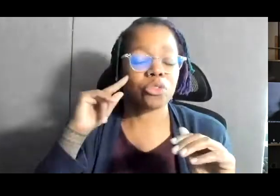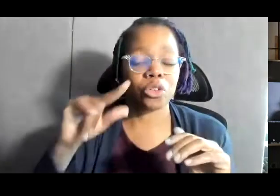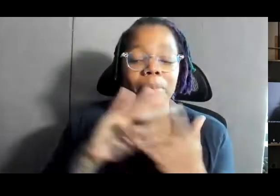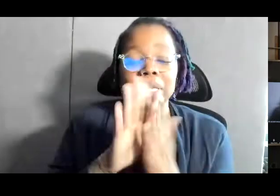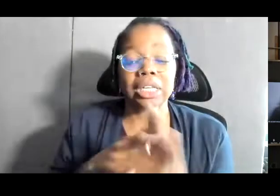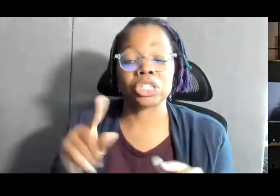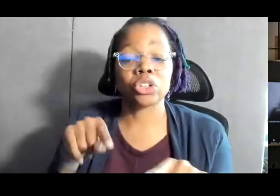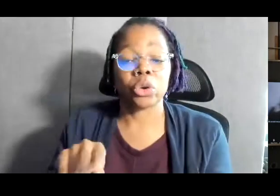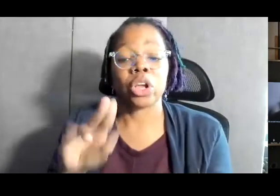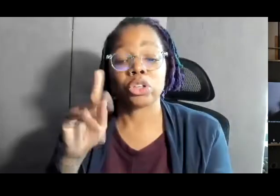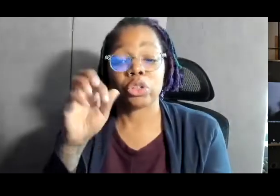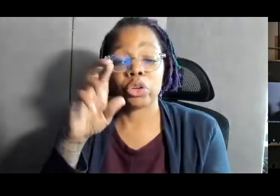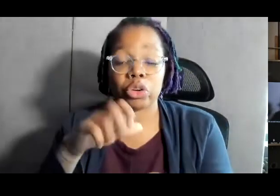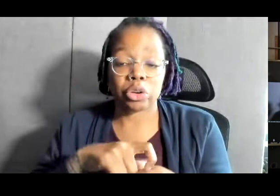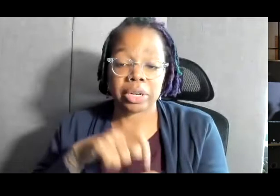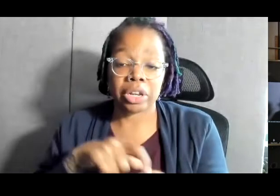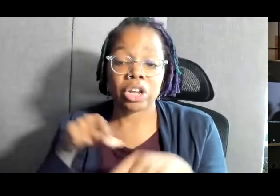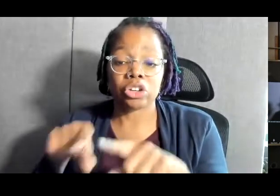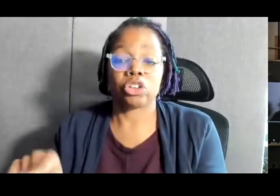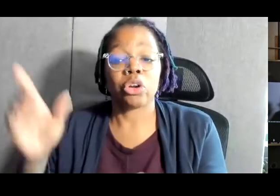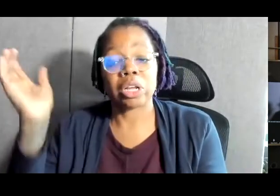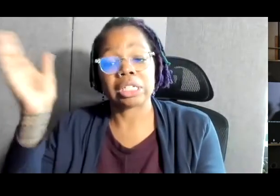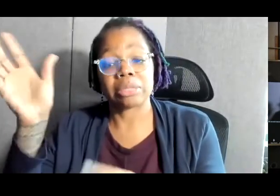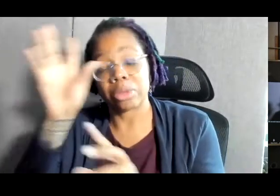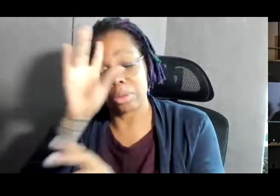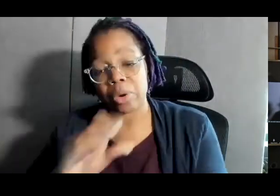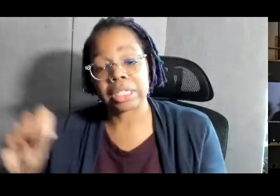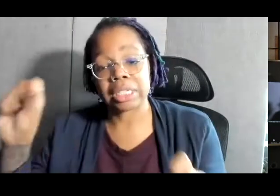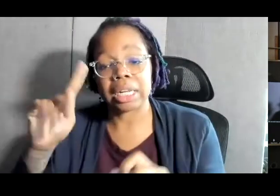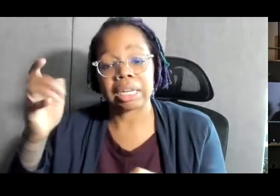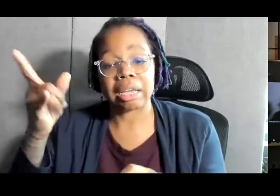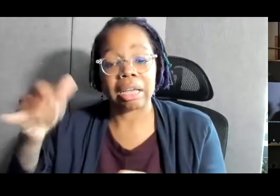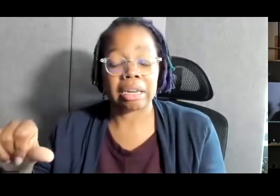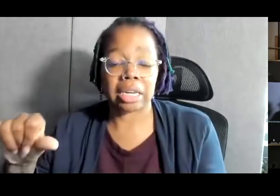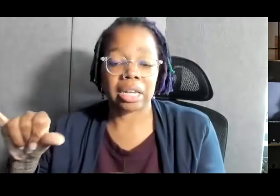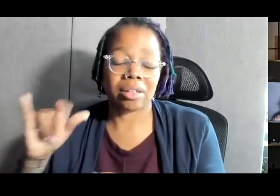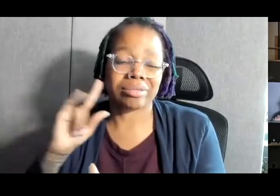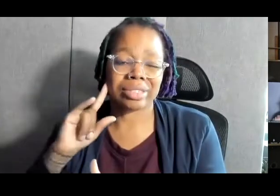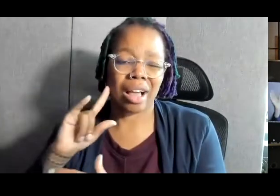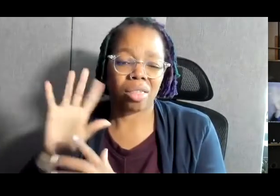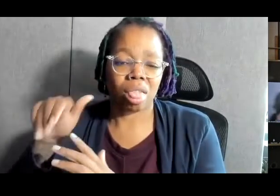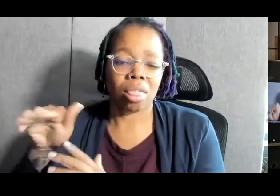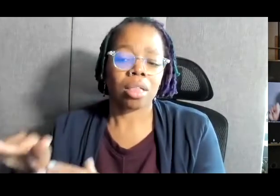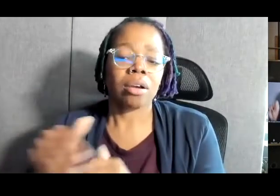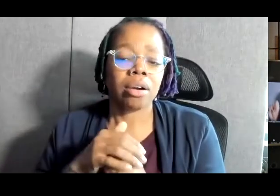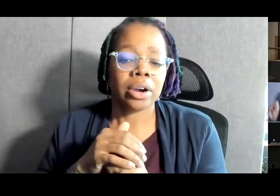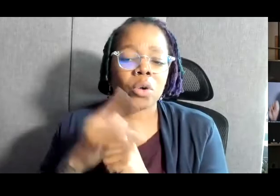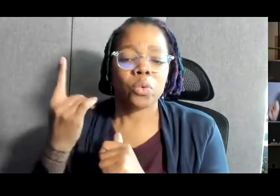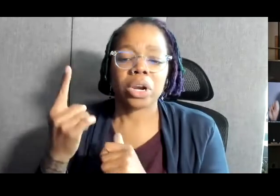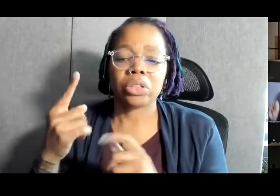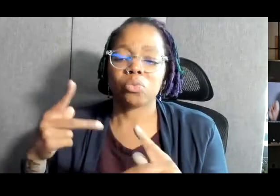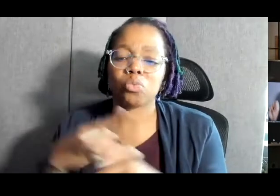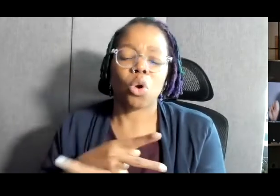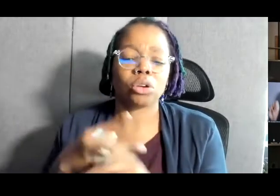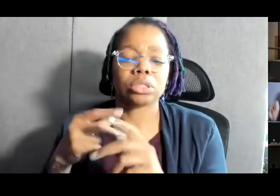During his speech, President Kennedy created one of the most enduring and memorable moments in American history.